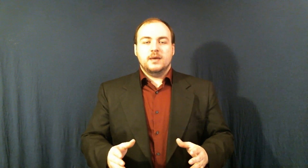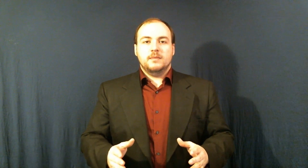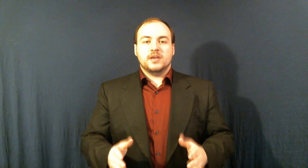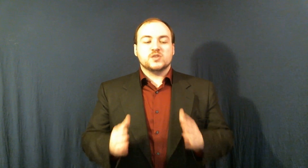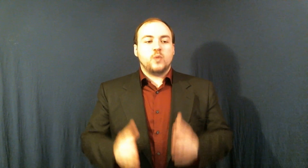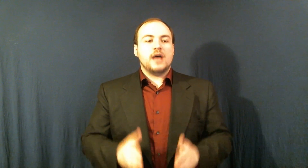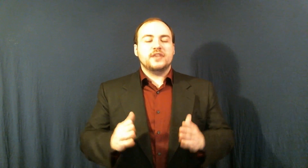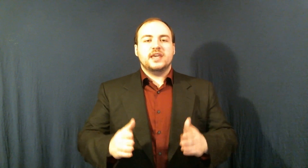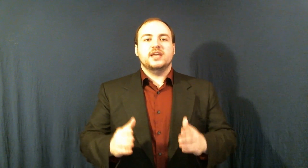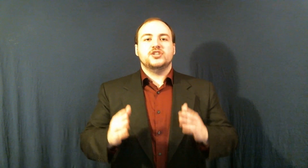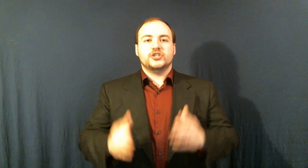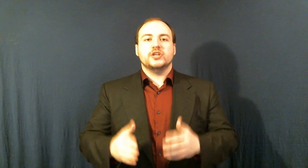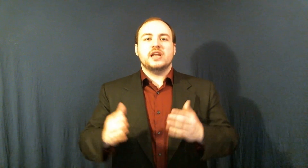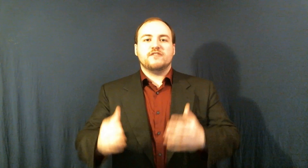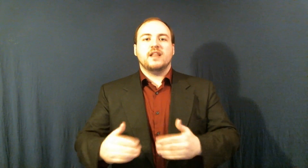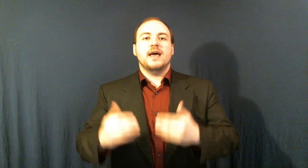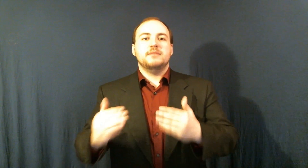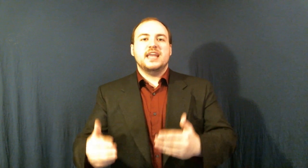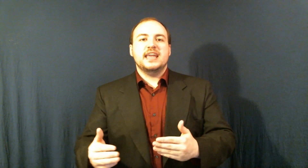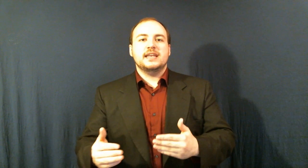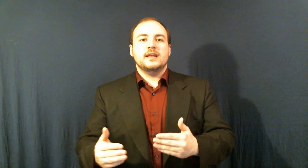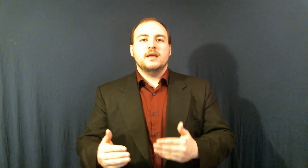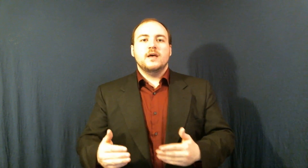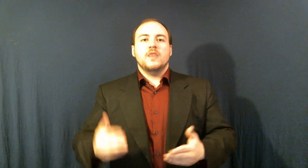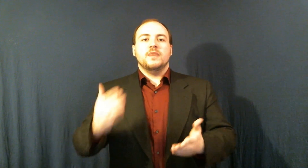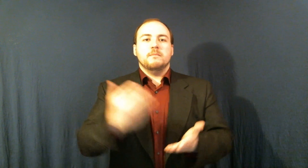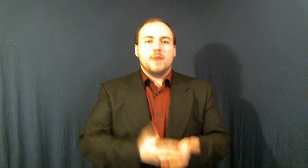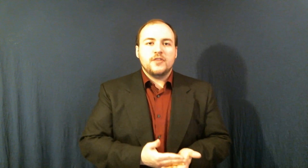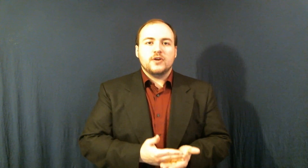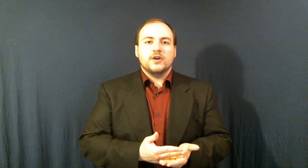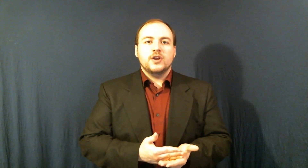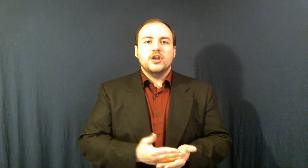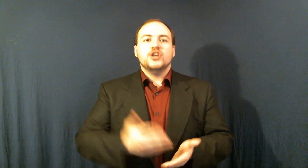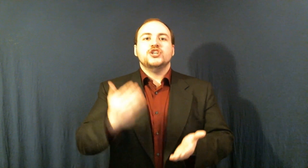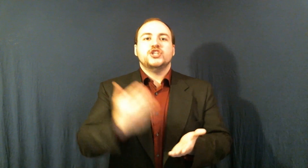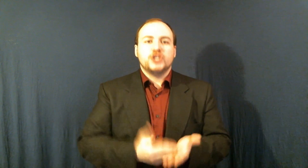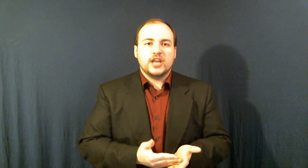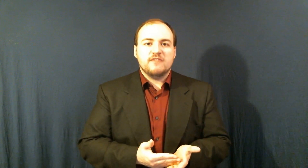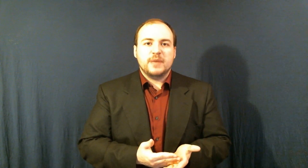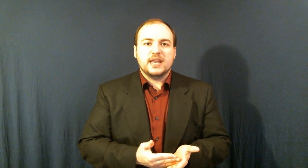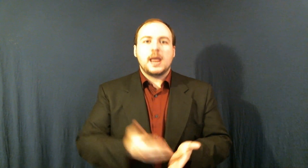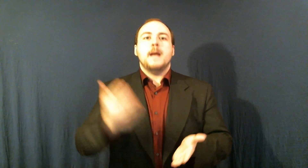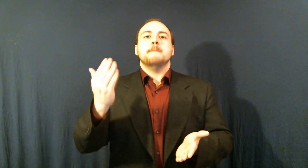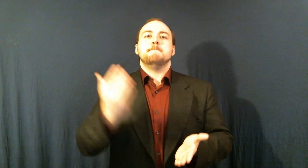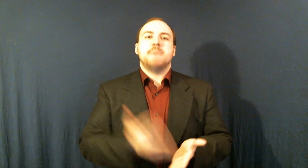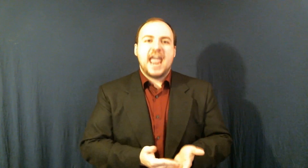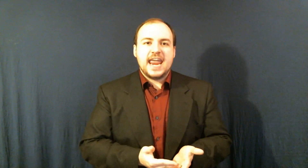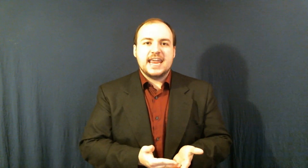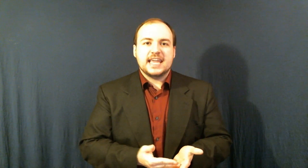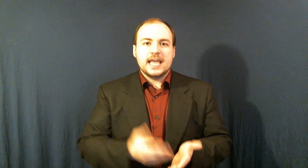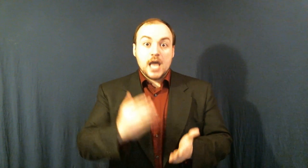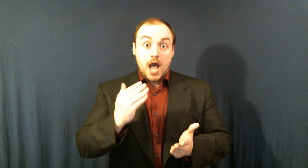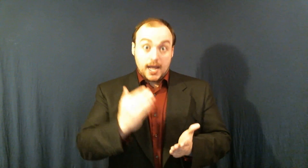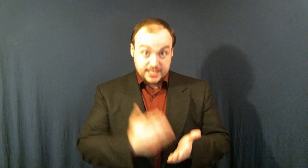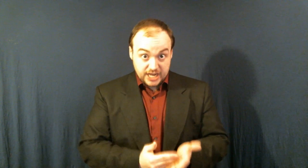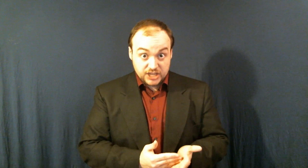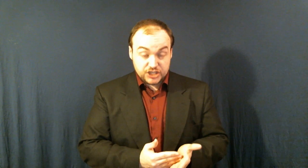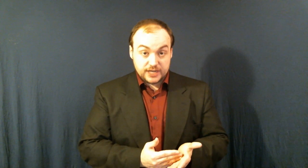Because while the kid should not have climbed in the mother should have been paying attention